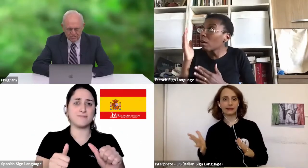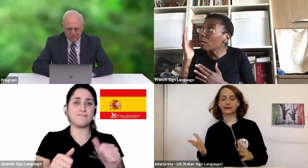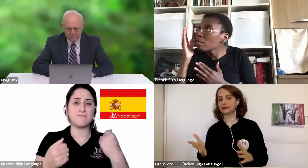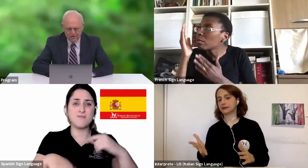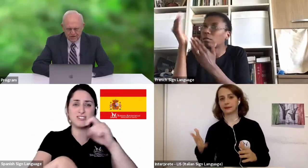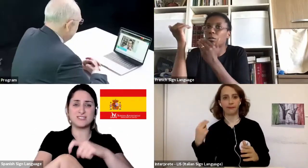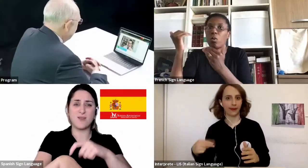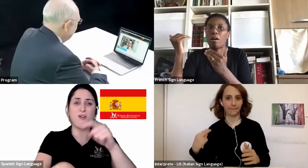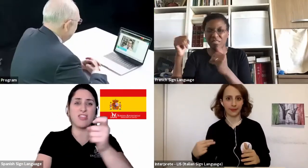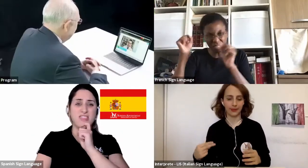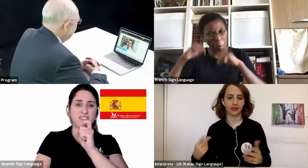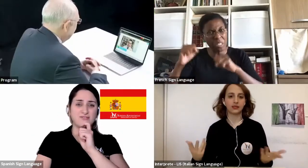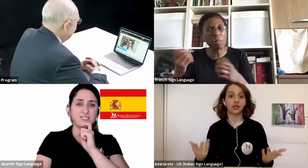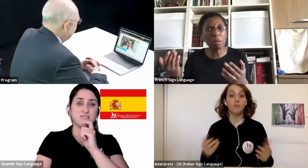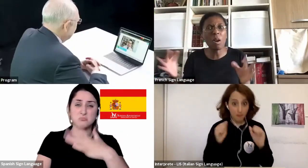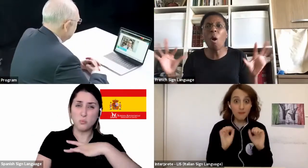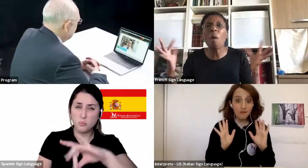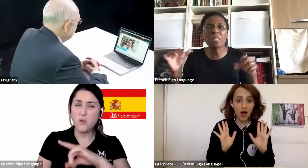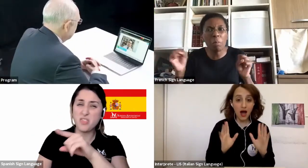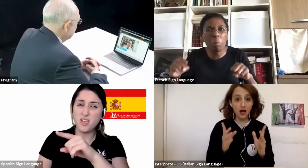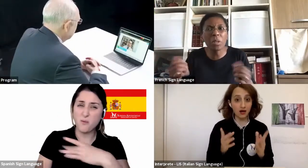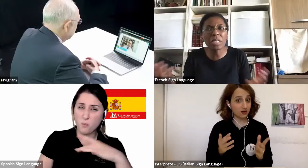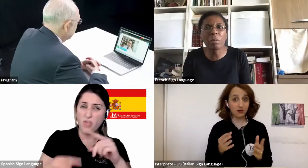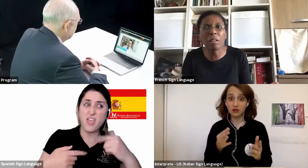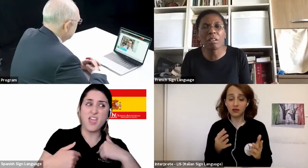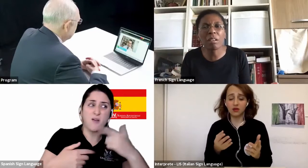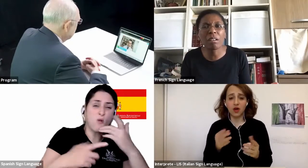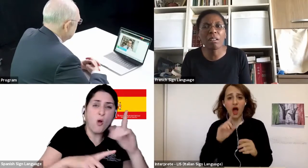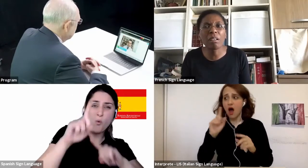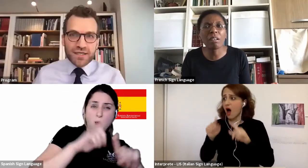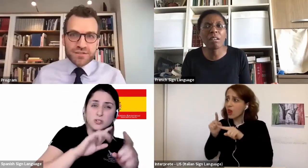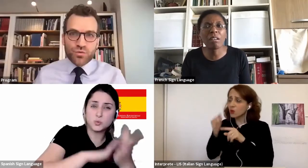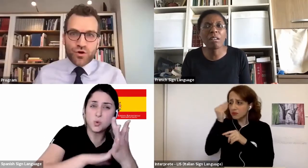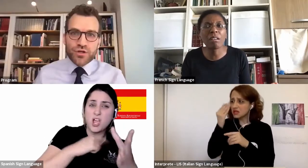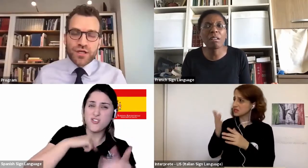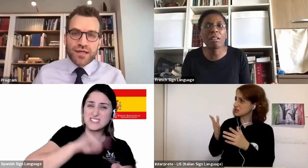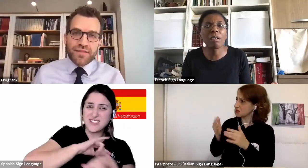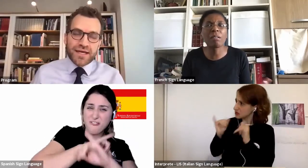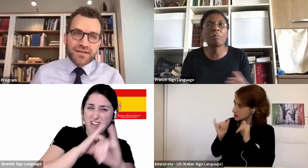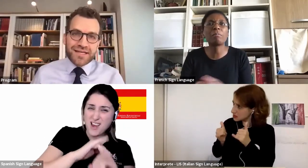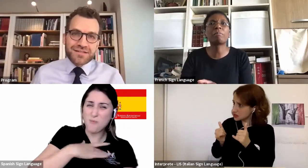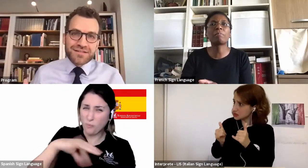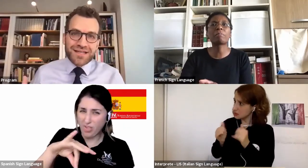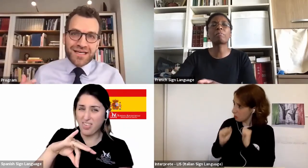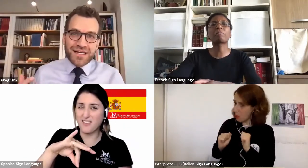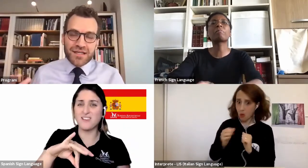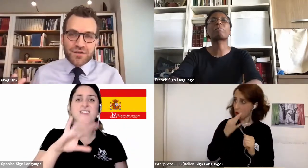possible? Well, I think it's very possible, because that's how our minds work, that